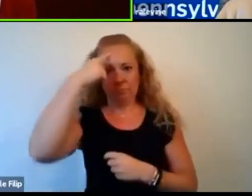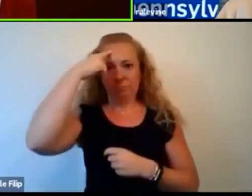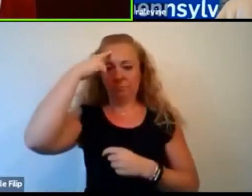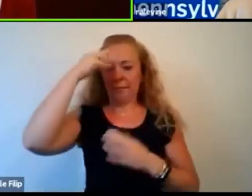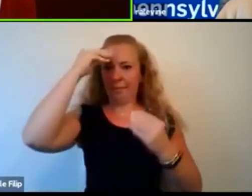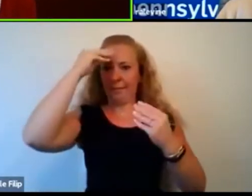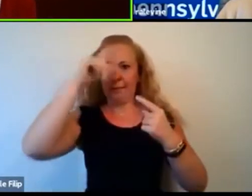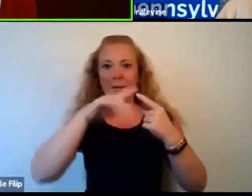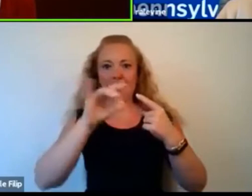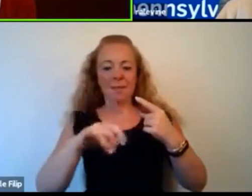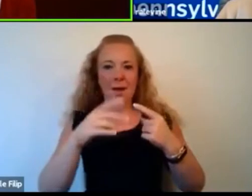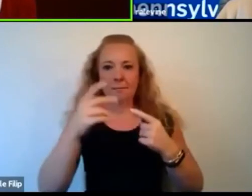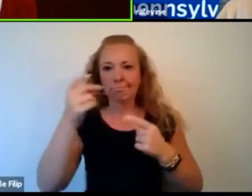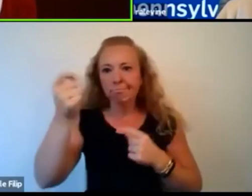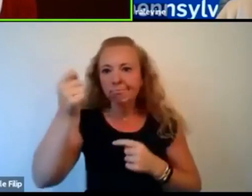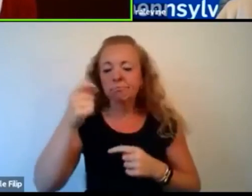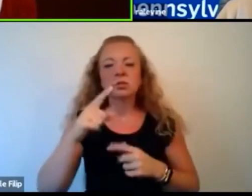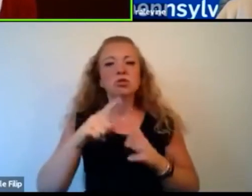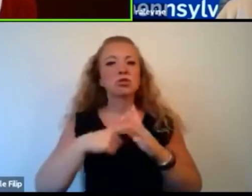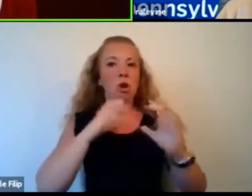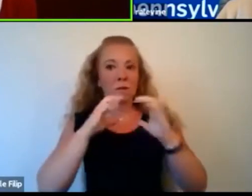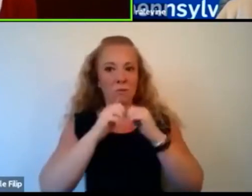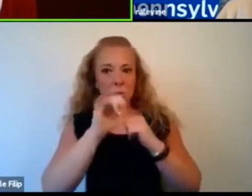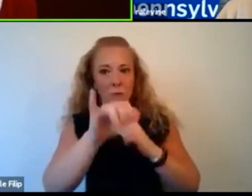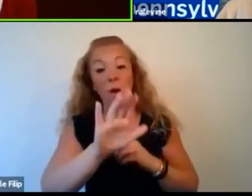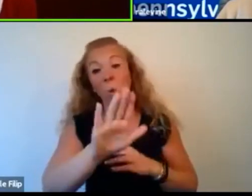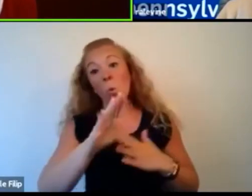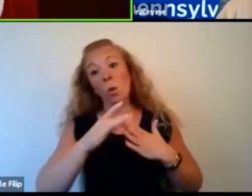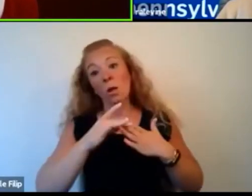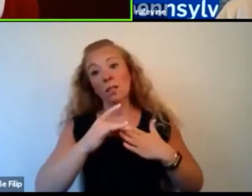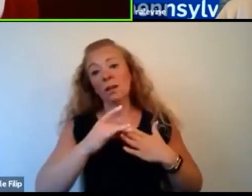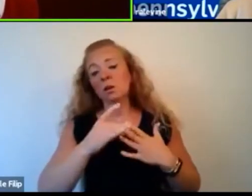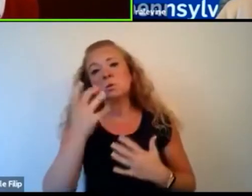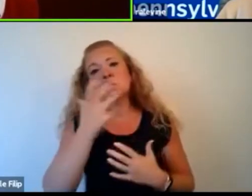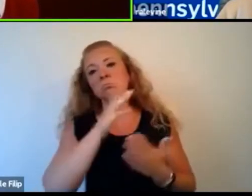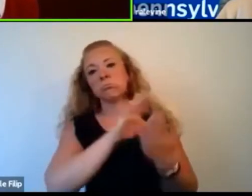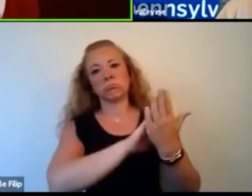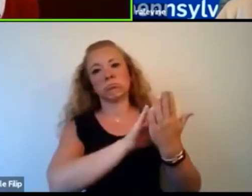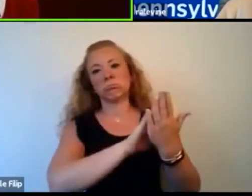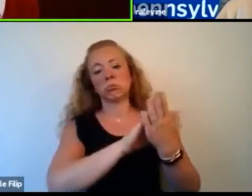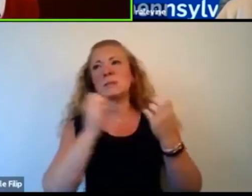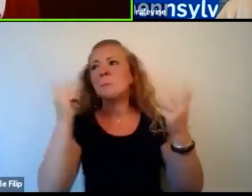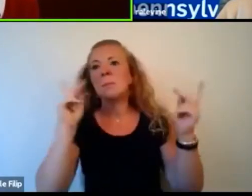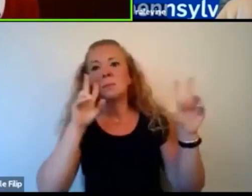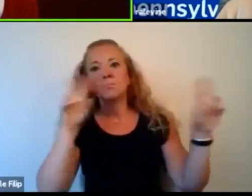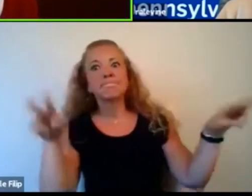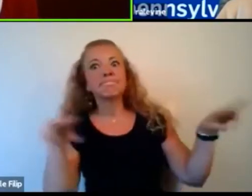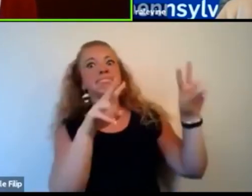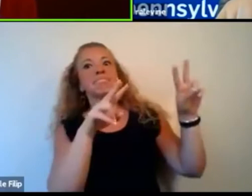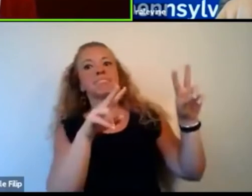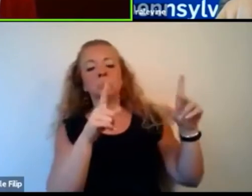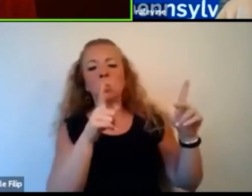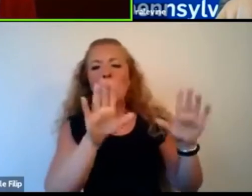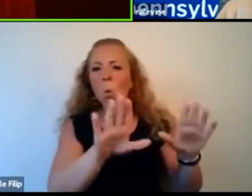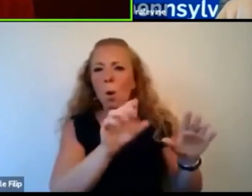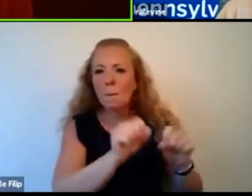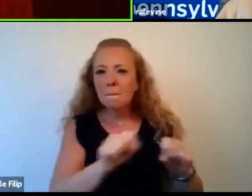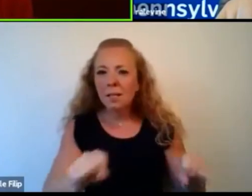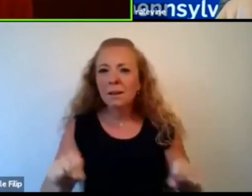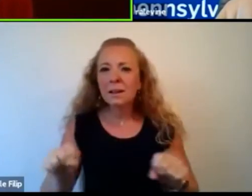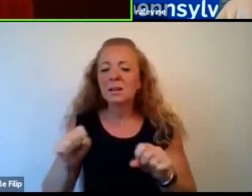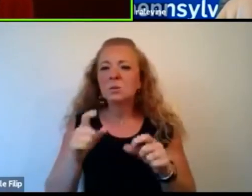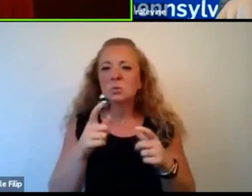there. Your leadership has been widely praised. Your ability to break down complicated